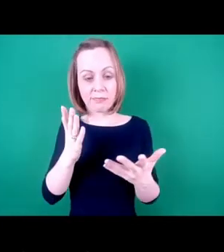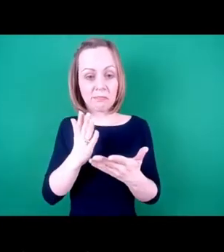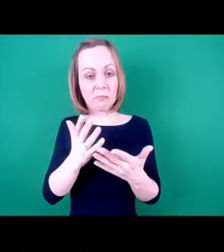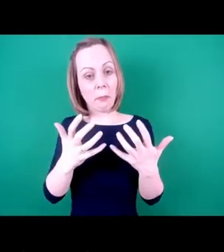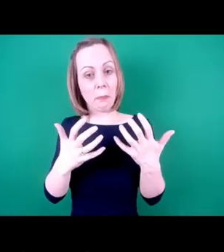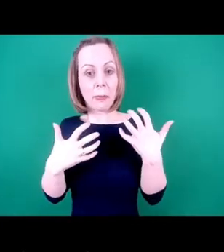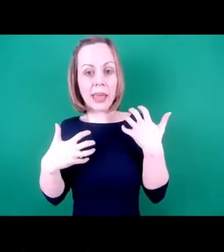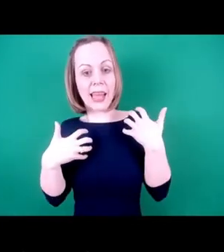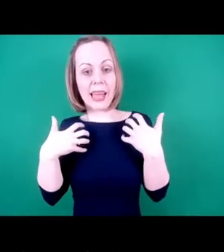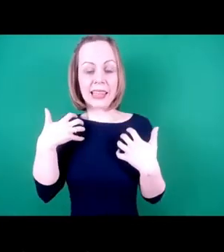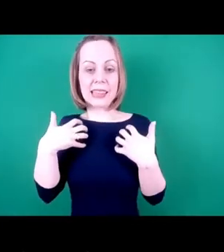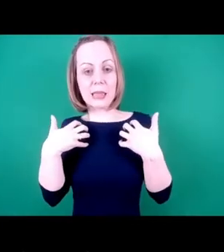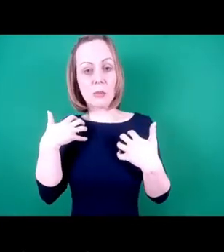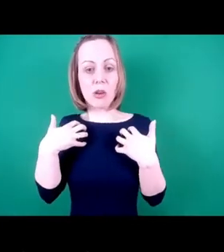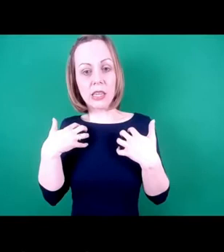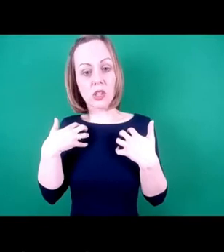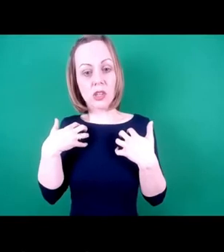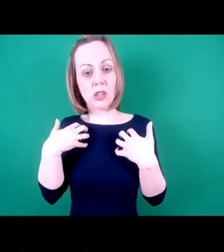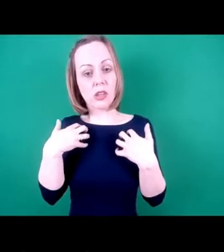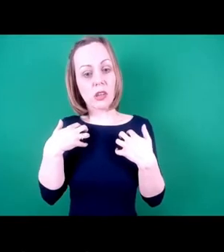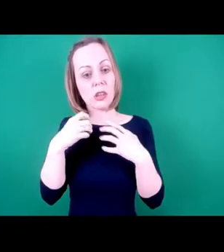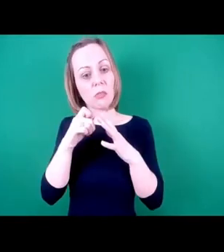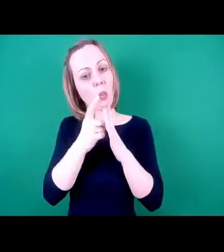which I detest.